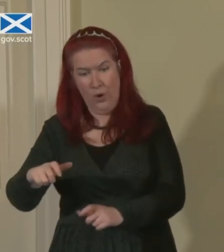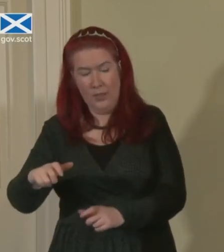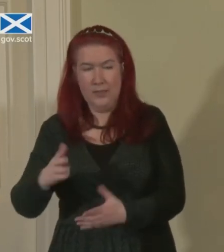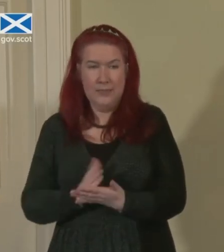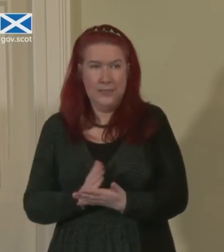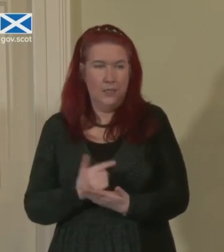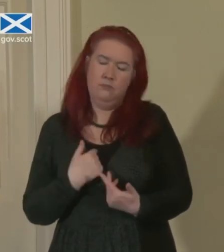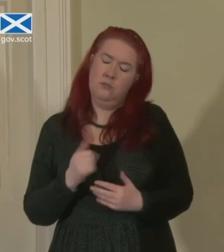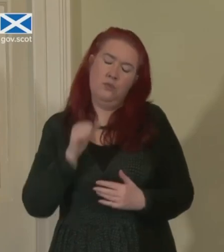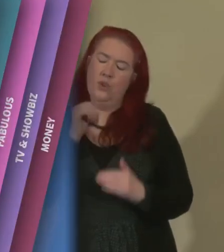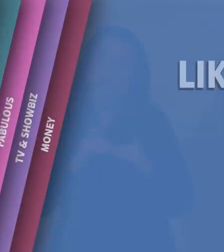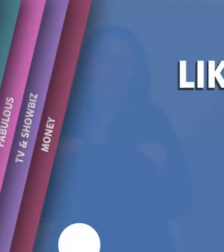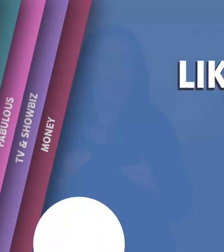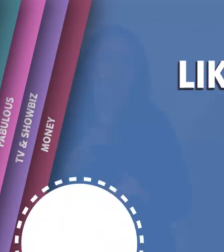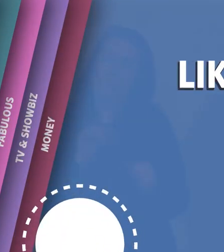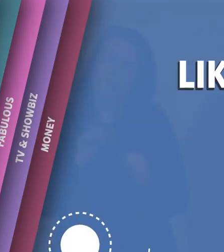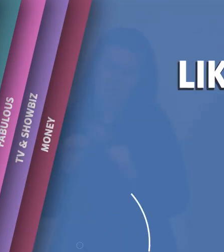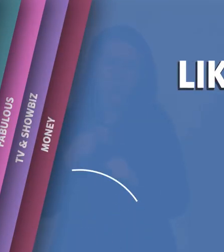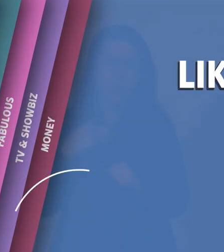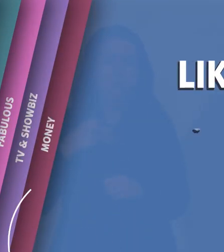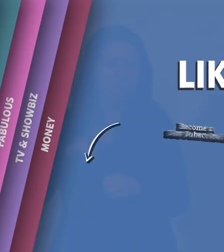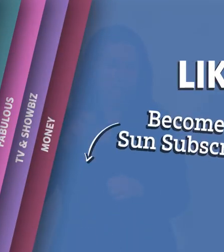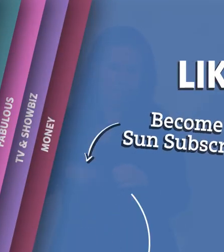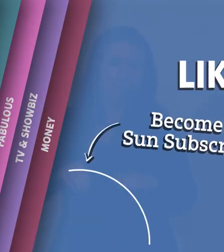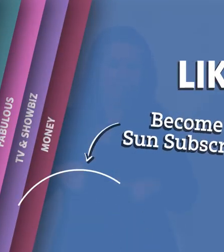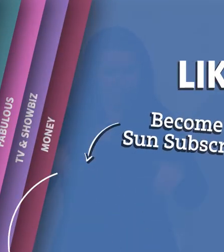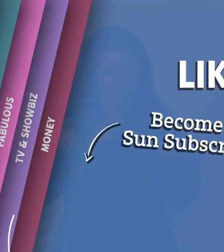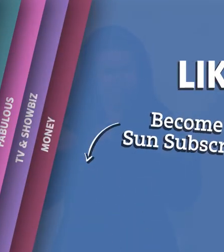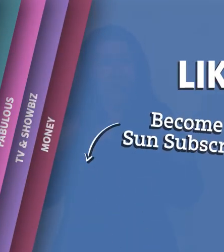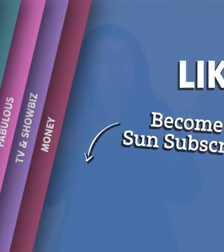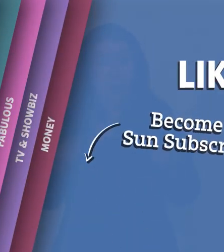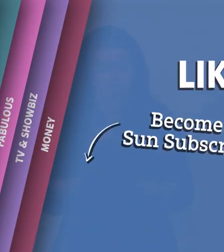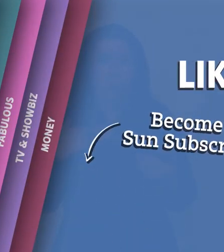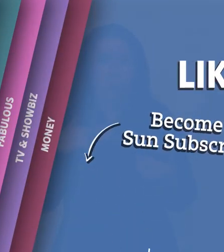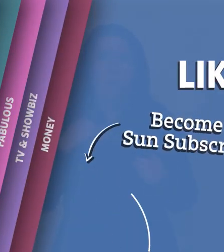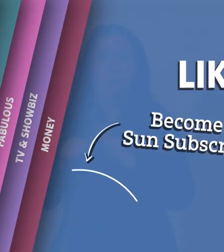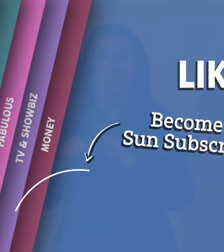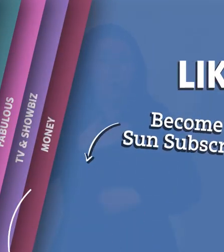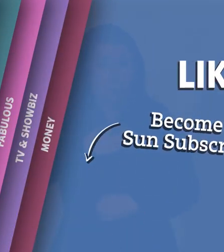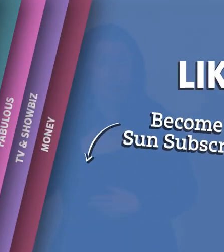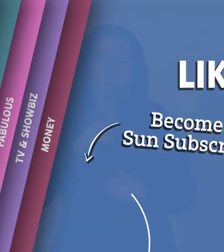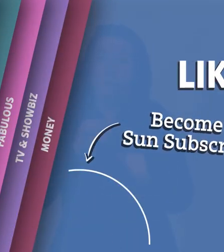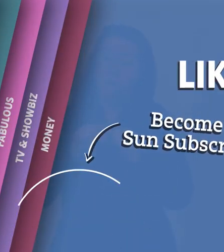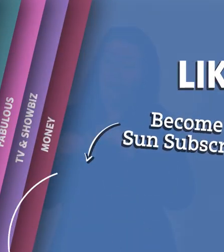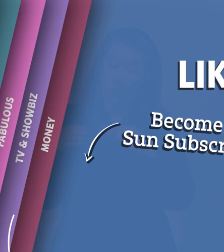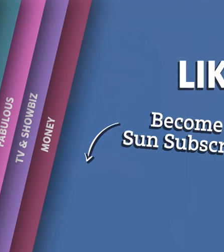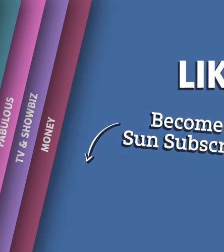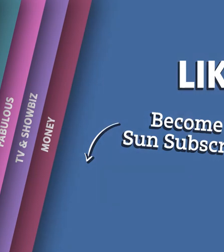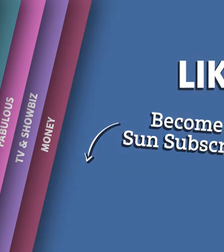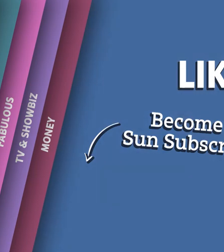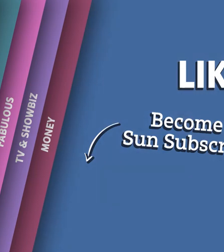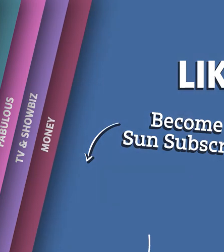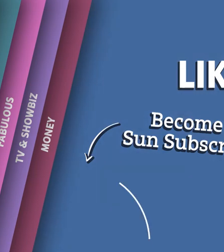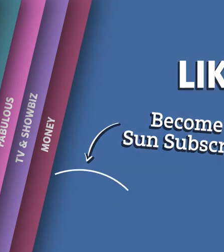as leader. This is a better thing to do today for me, for my party, and I believe for the country too.